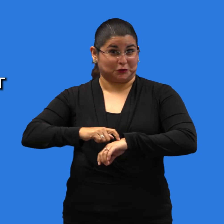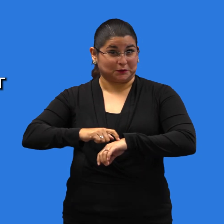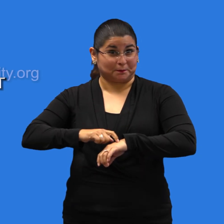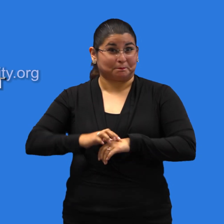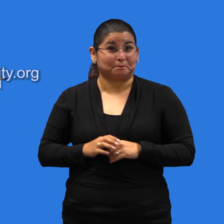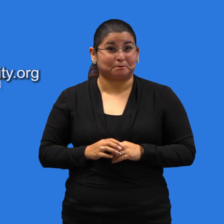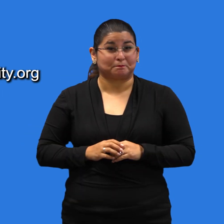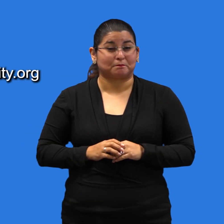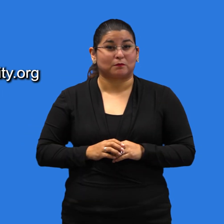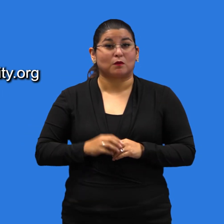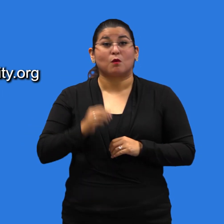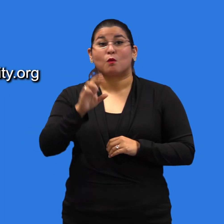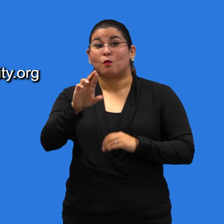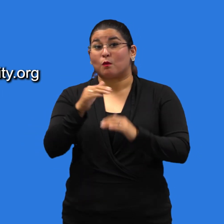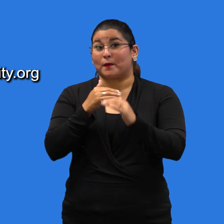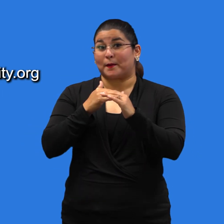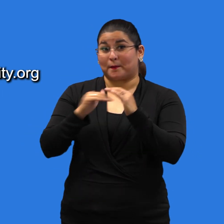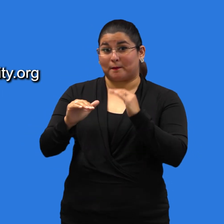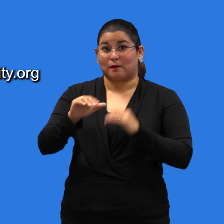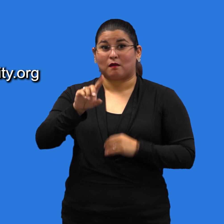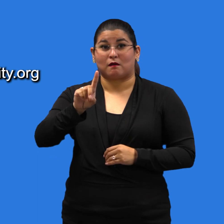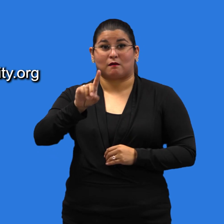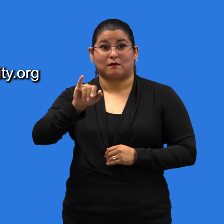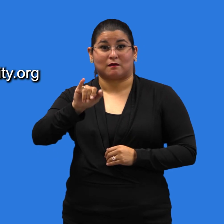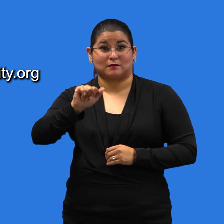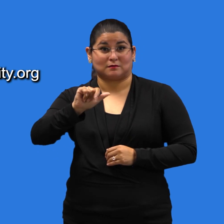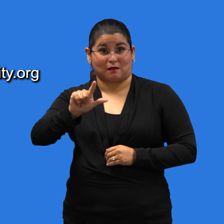DIAL at